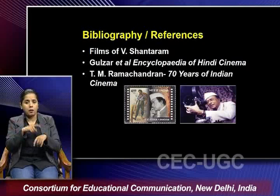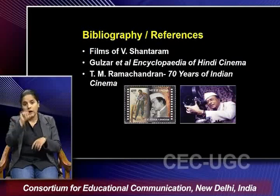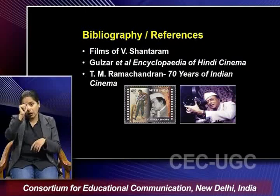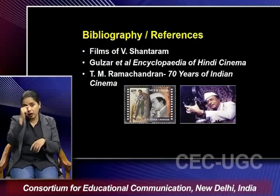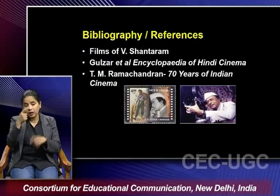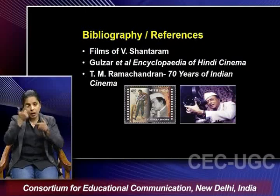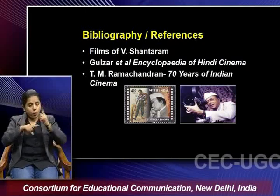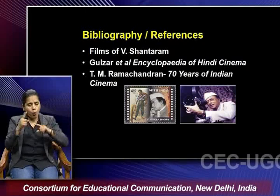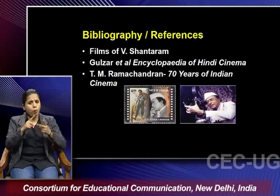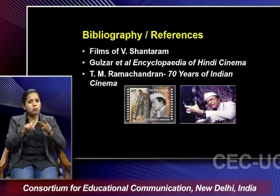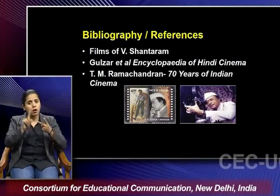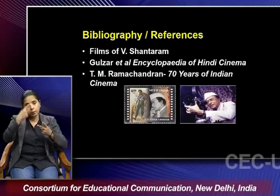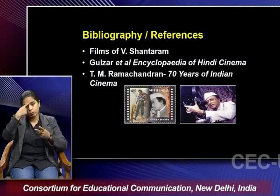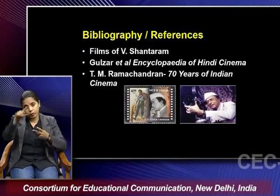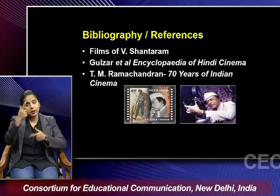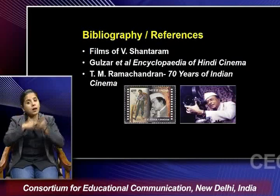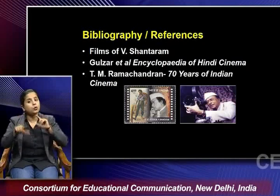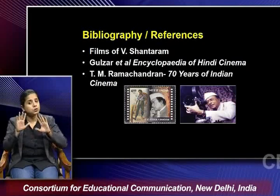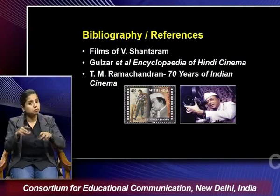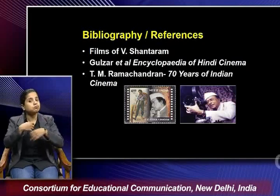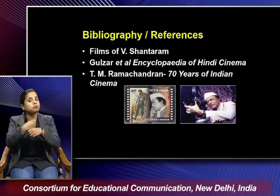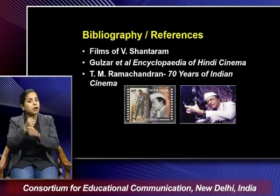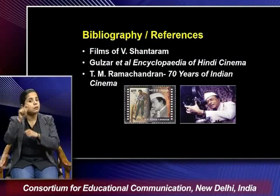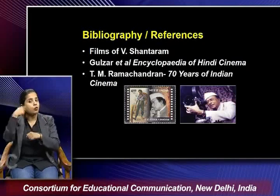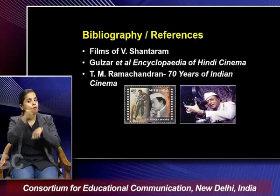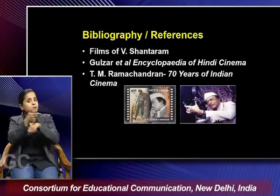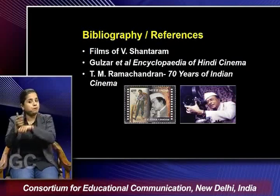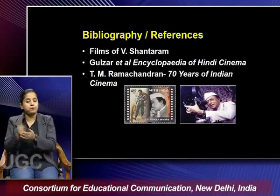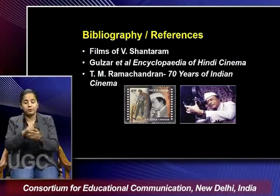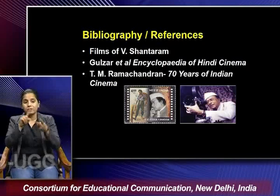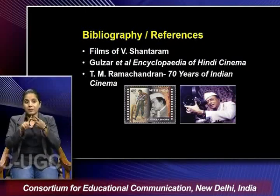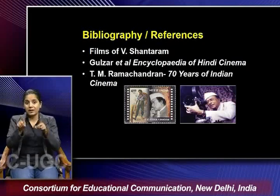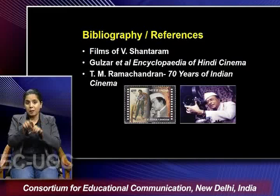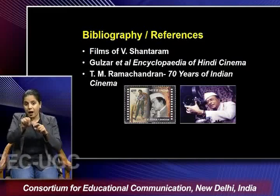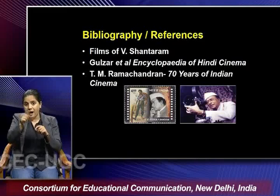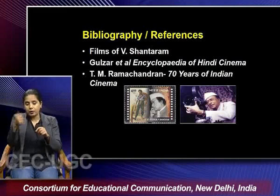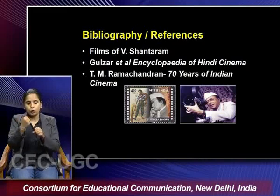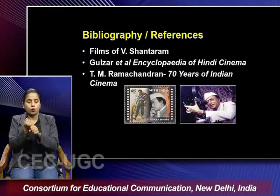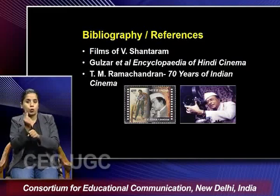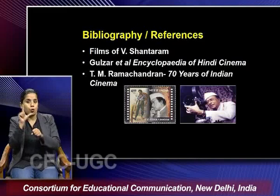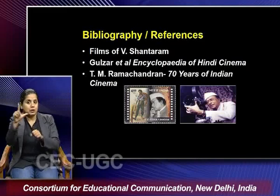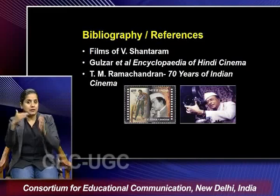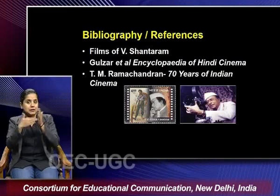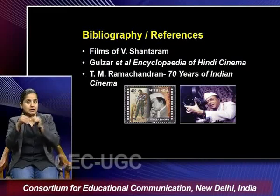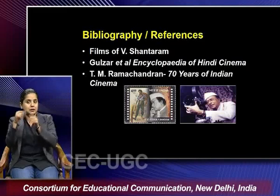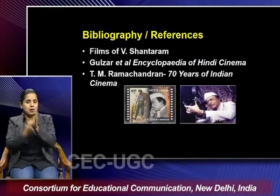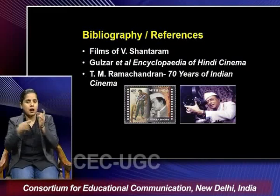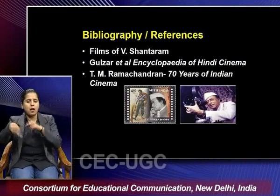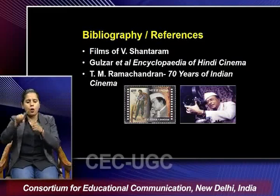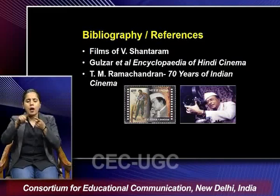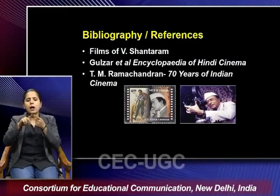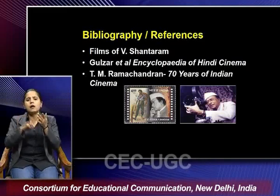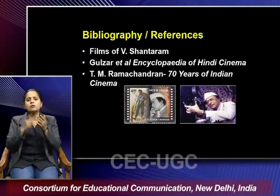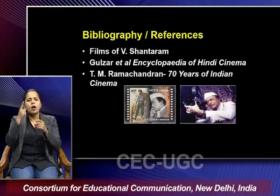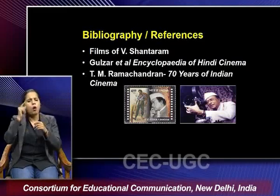in Marathi as well. And apart from that Gulzar's encyclopedia of Hindi cinema,